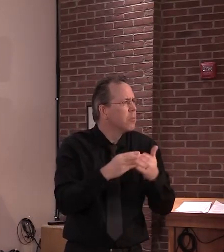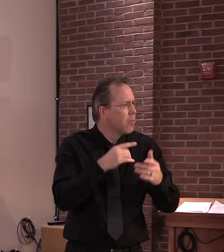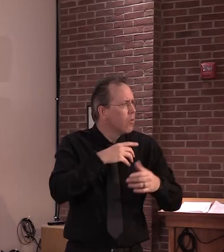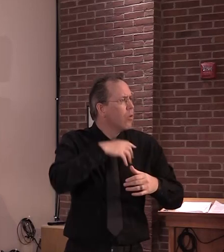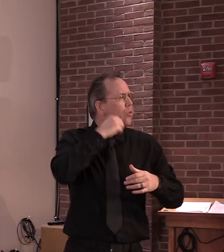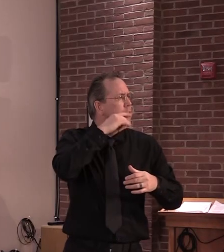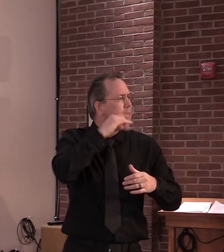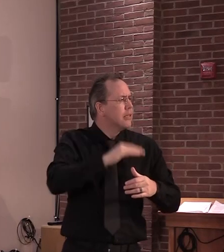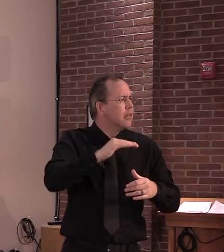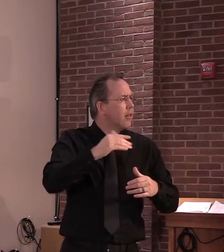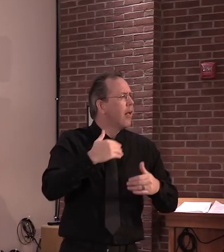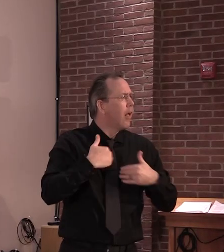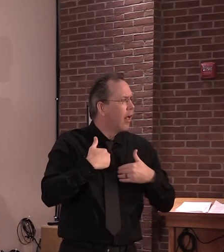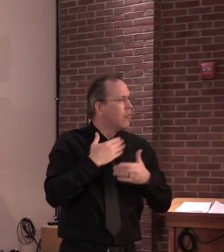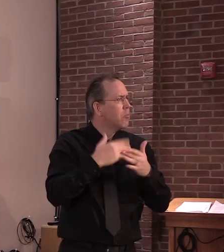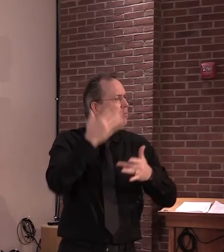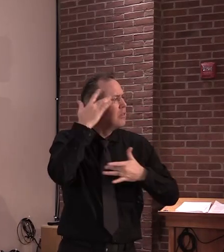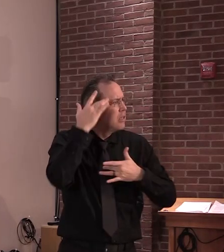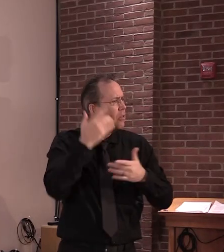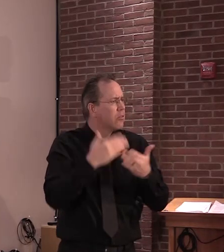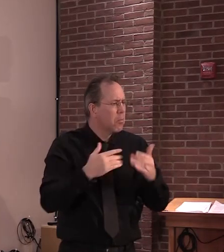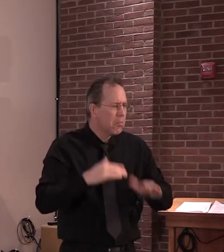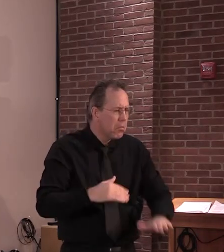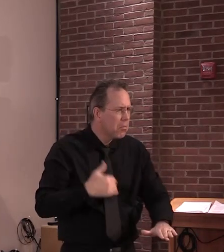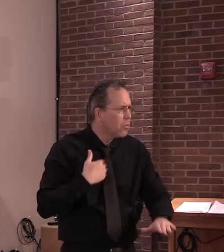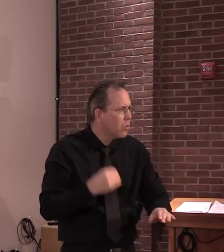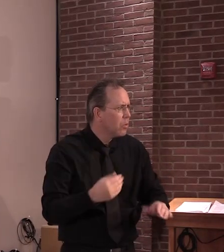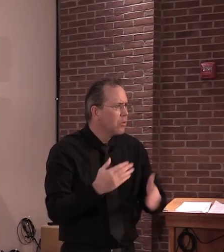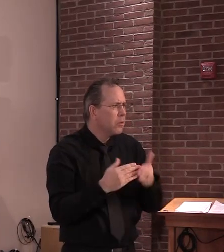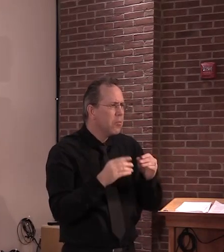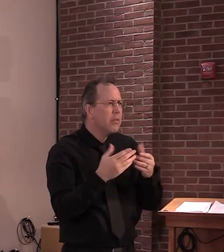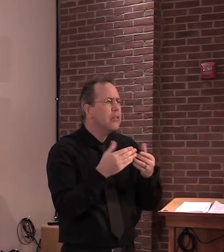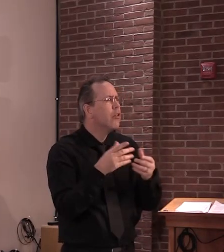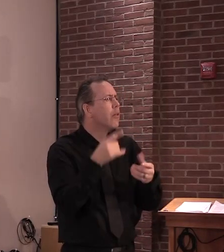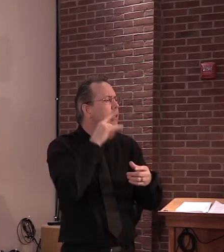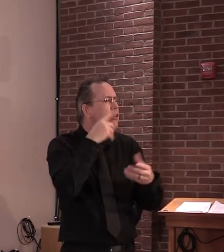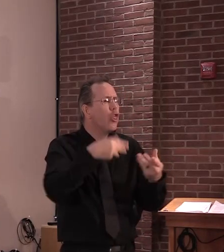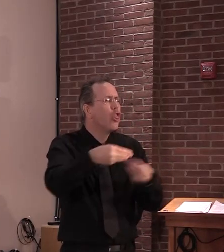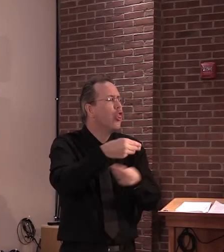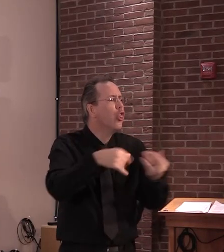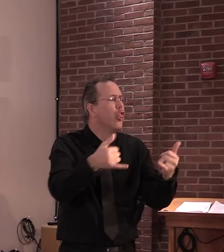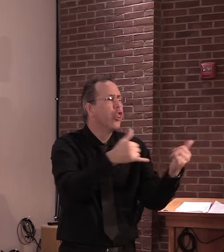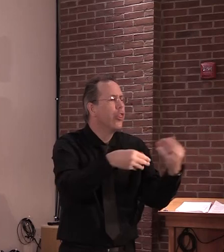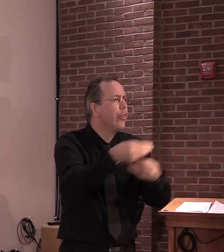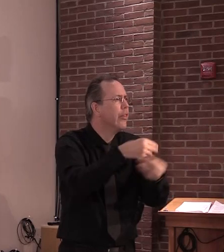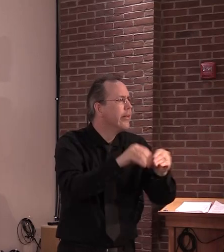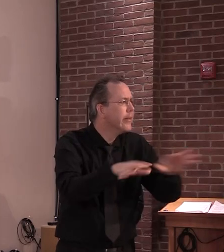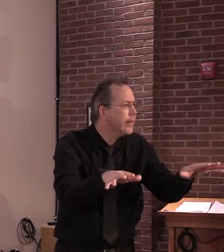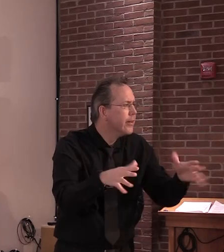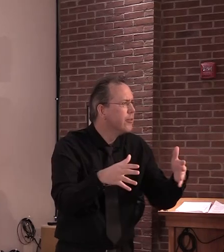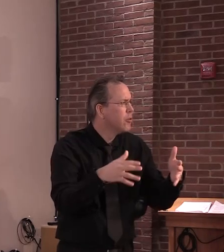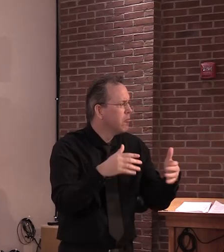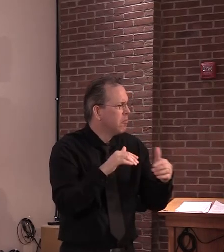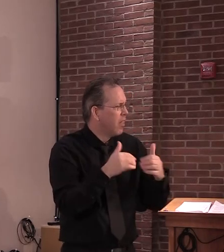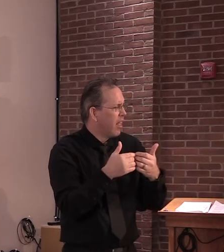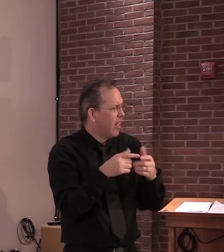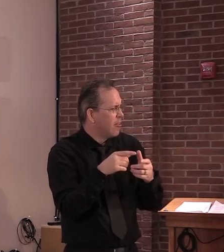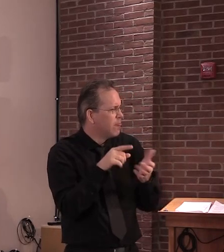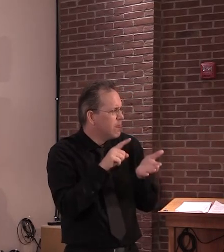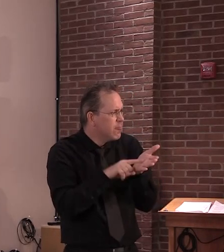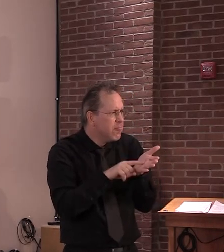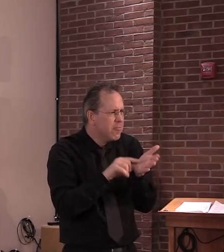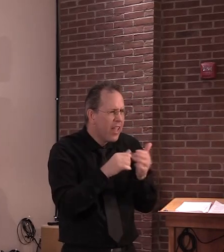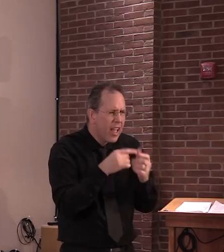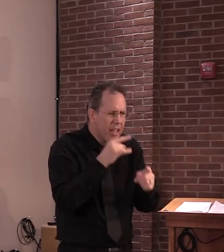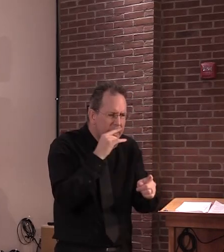ill at the time. We would love to learn more and more about that as well. So plenty of stuff that we're